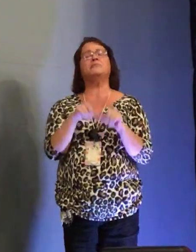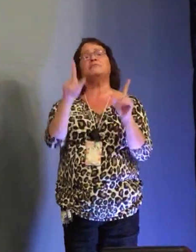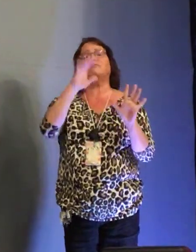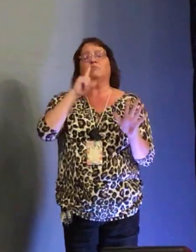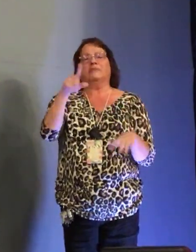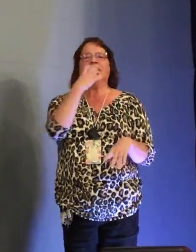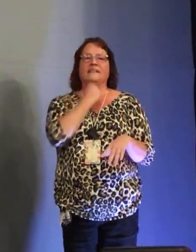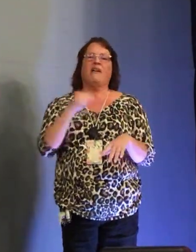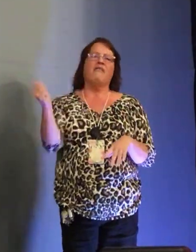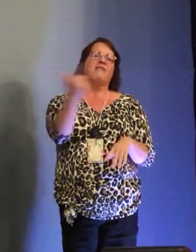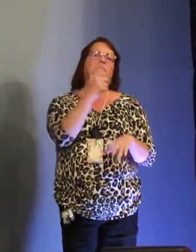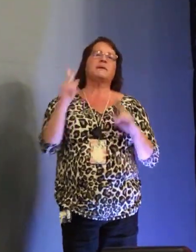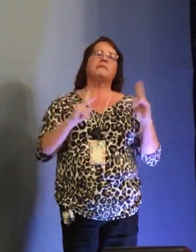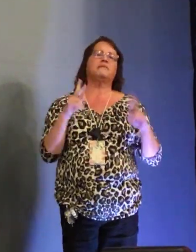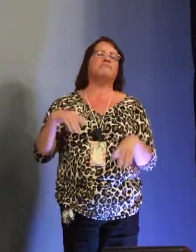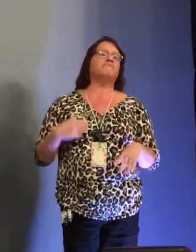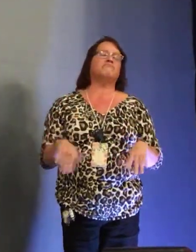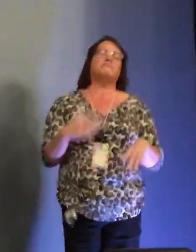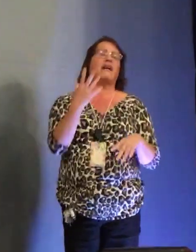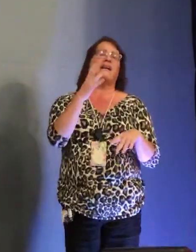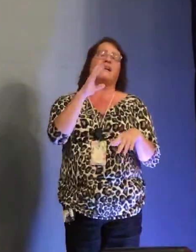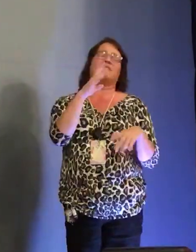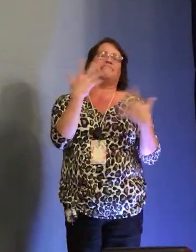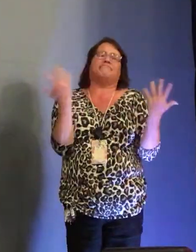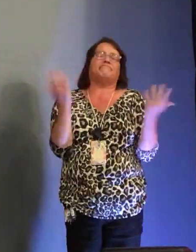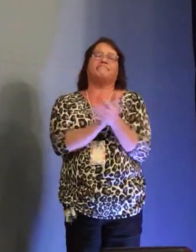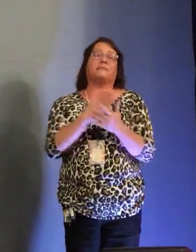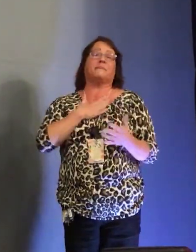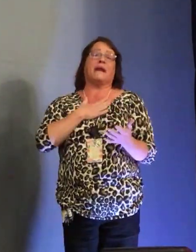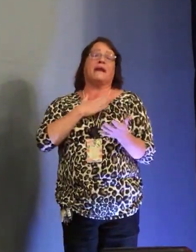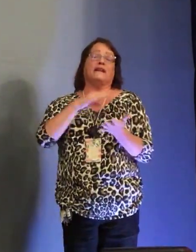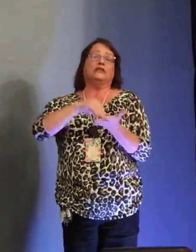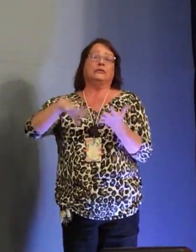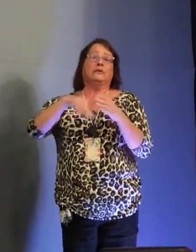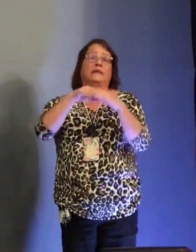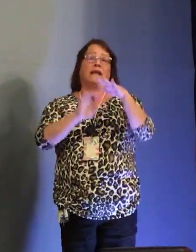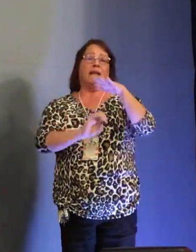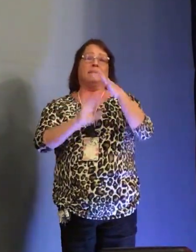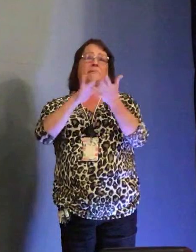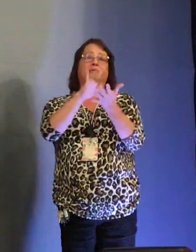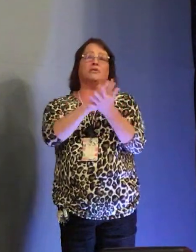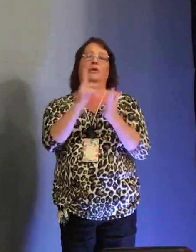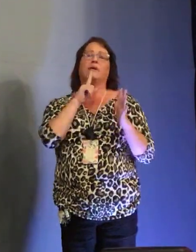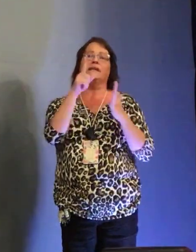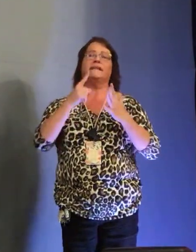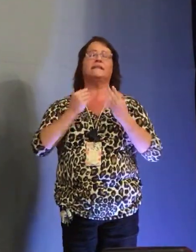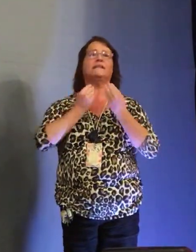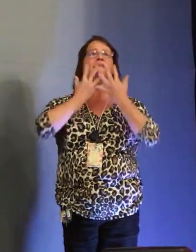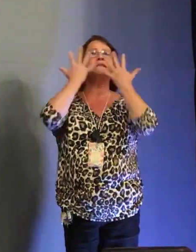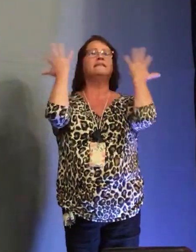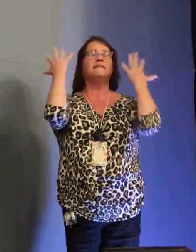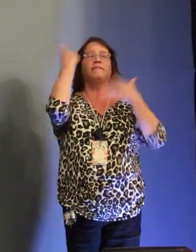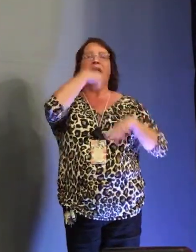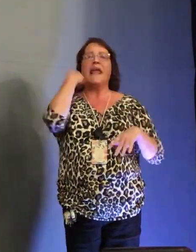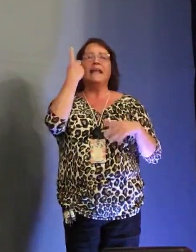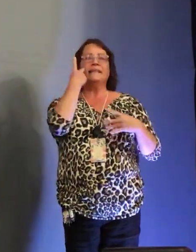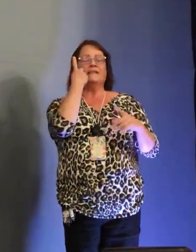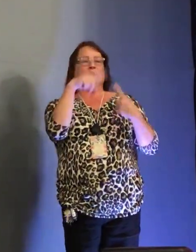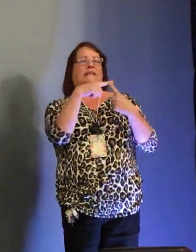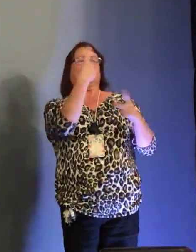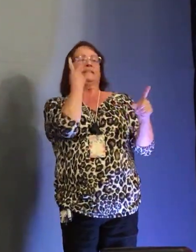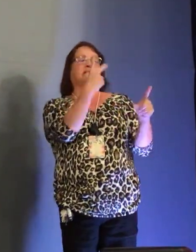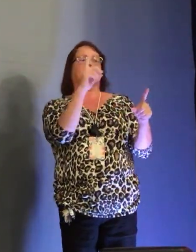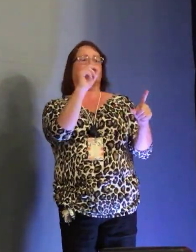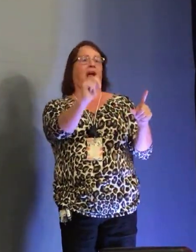with me and interacting with me but he loved everyone the students that i have in elementary and middle school